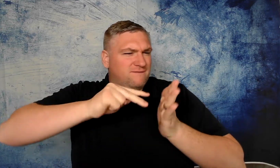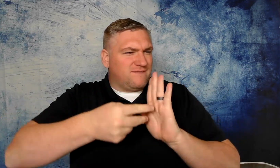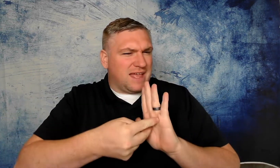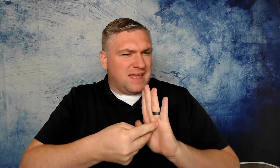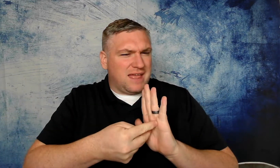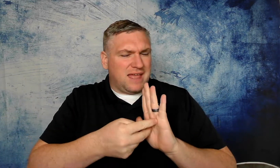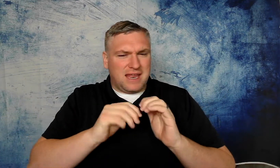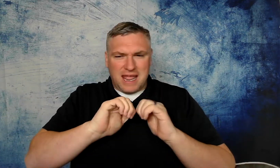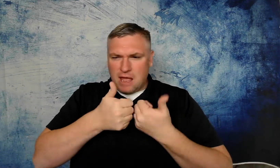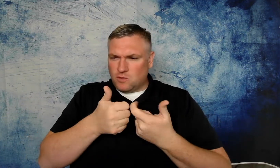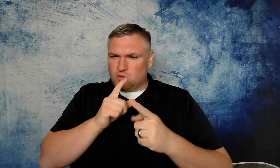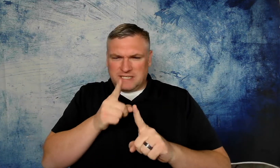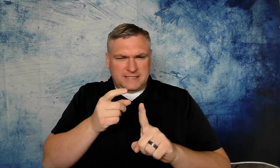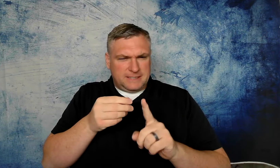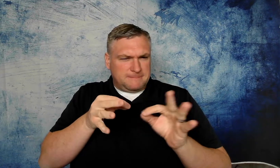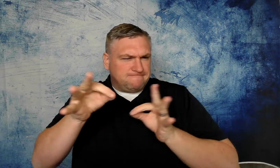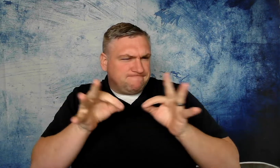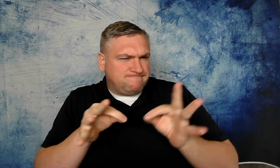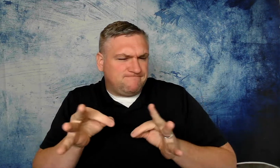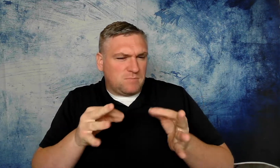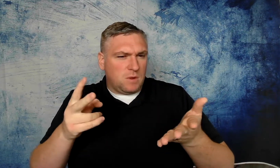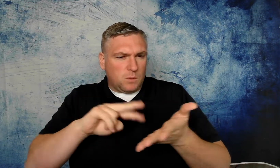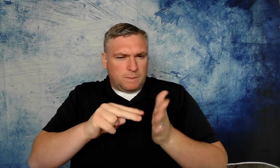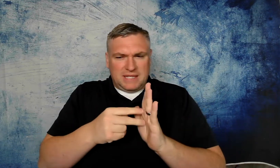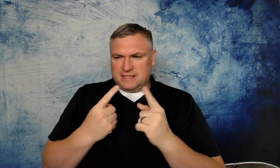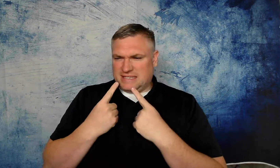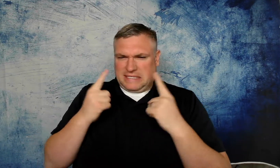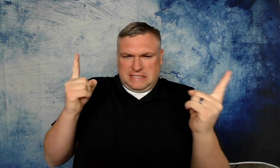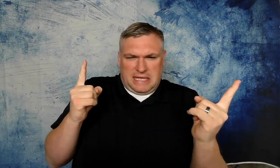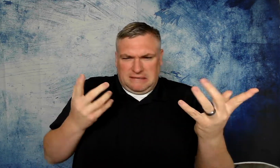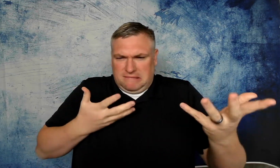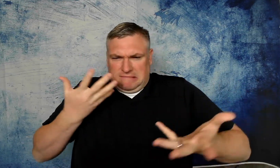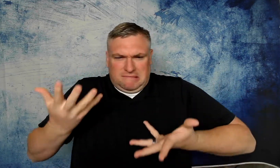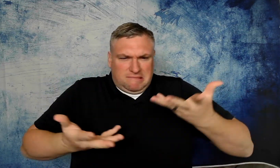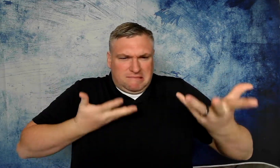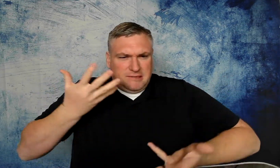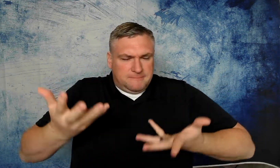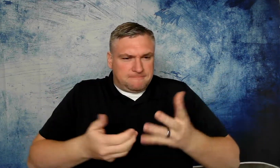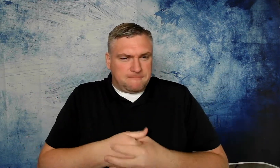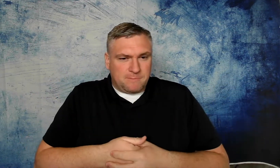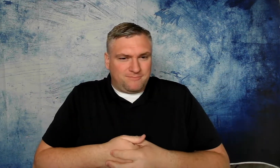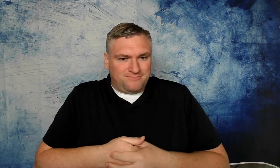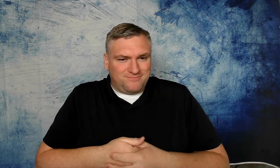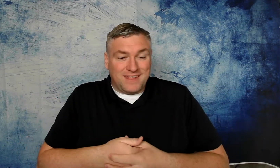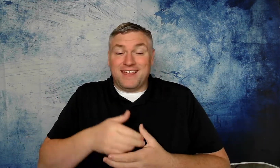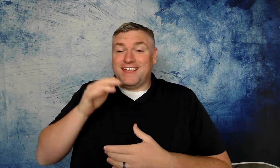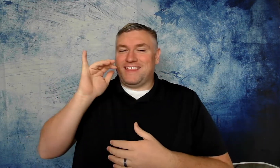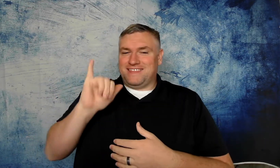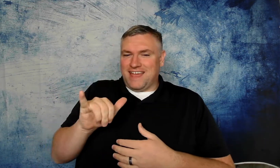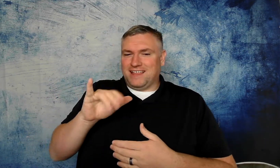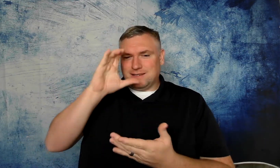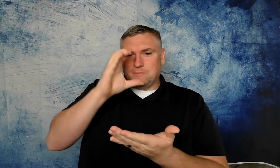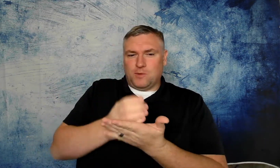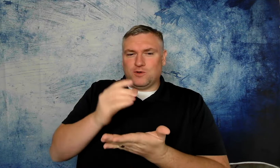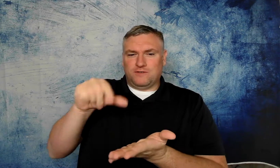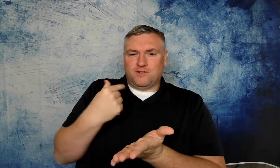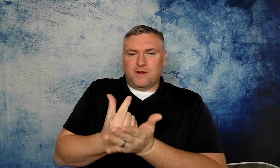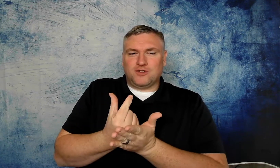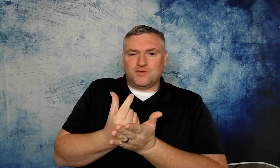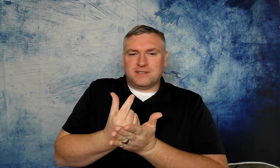do you define how do you explain what success is that's